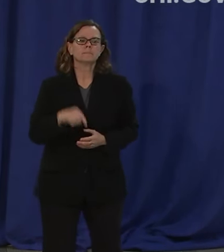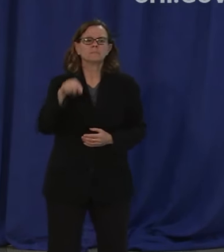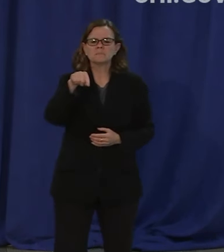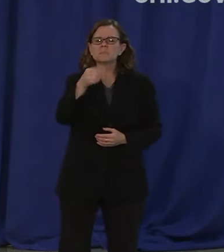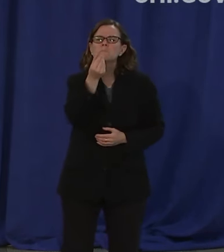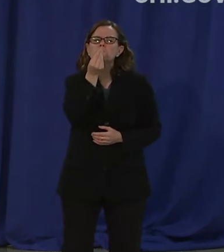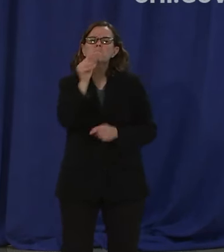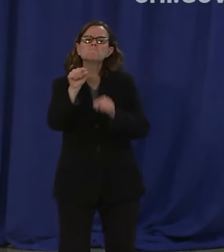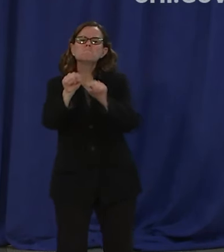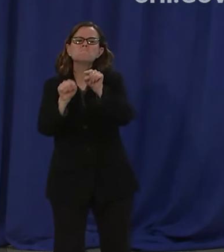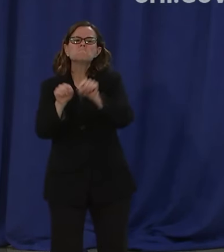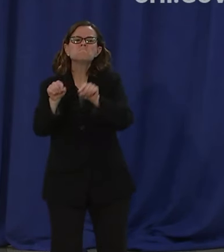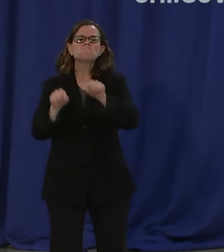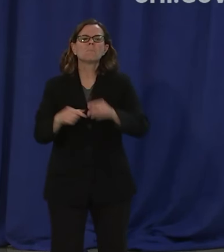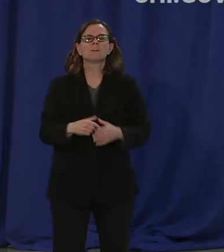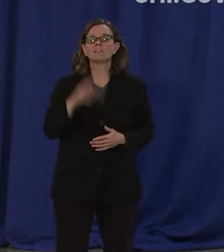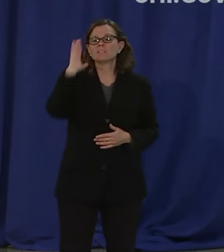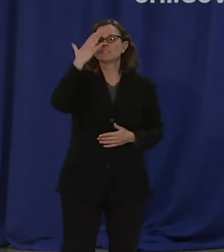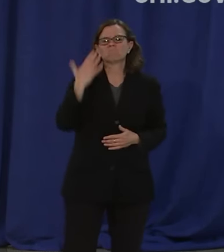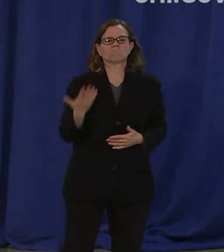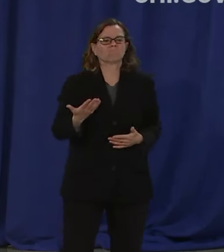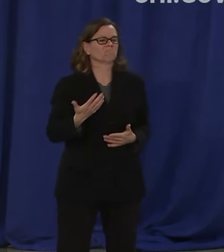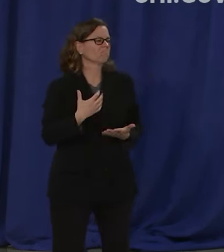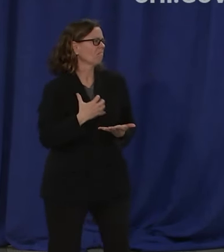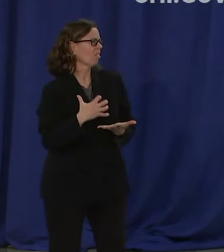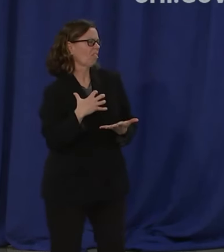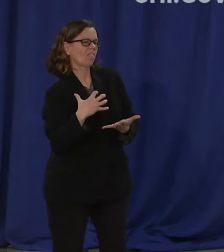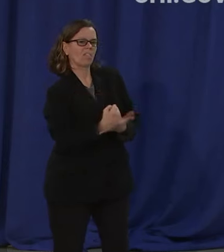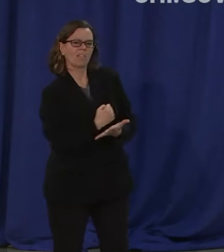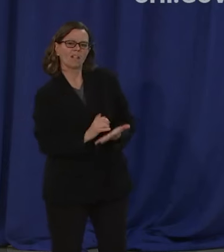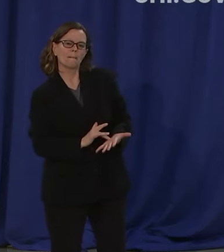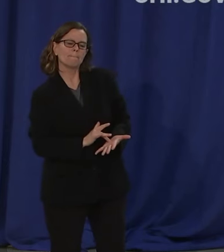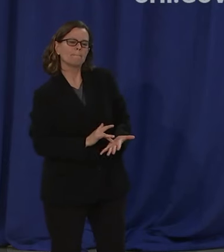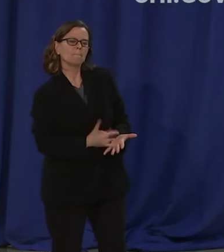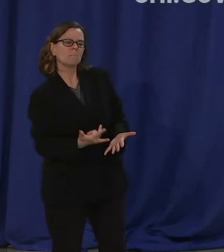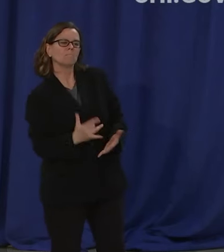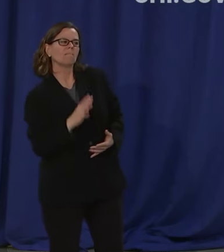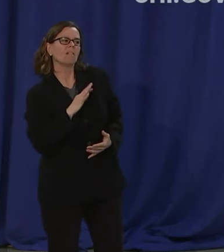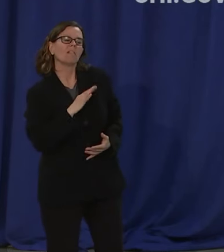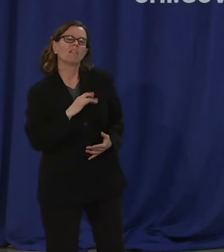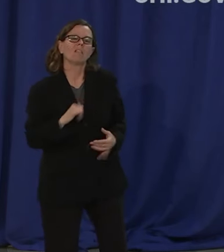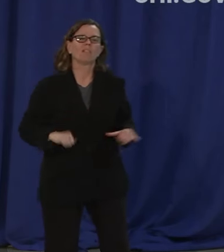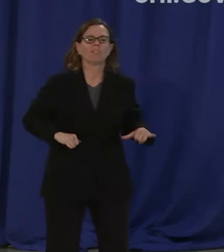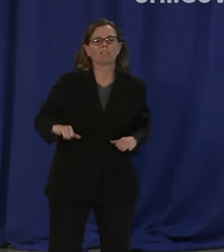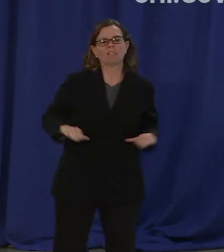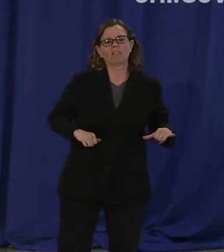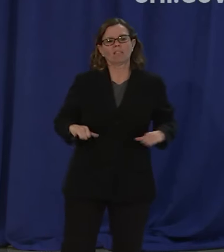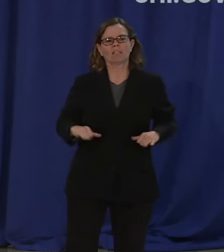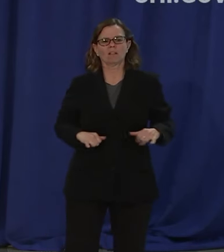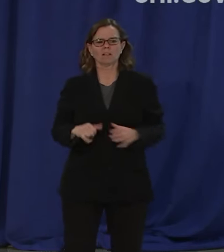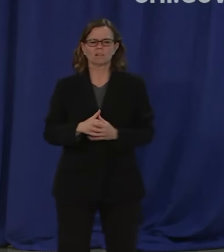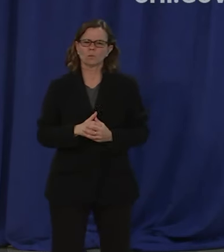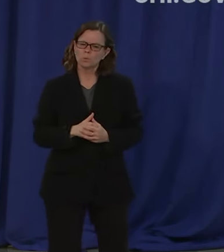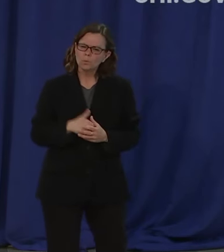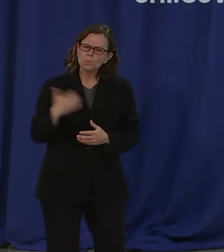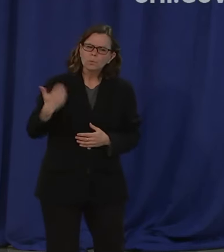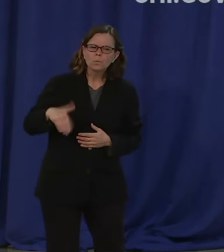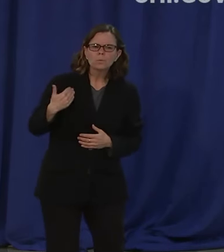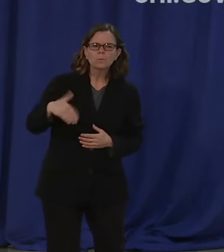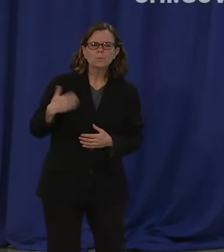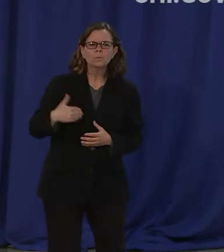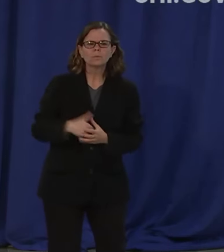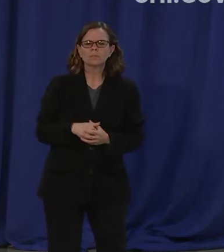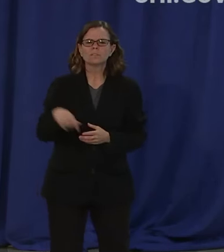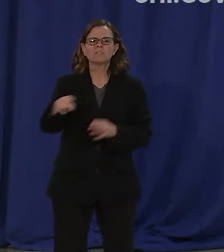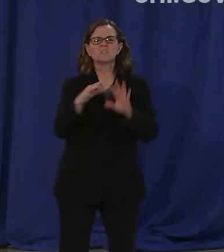this moment of crisis to grandstand. They stuck out like a sore thumb, choosing to